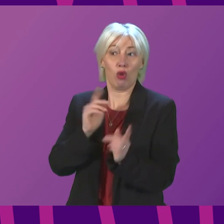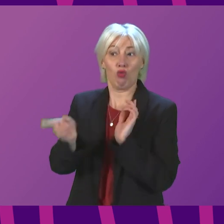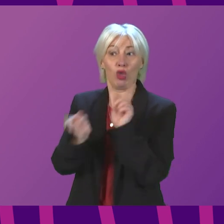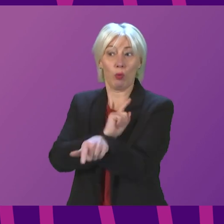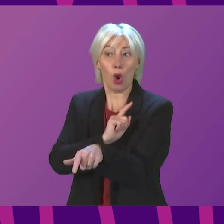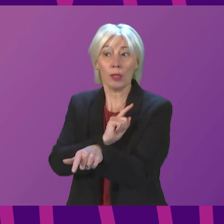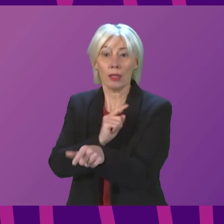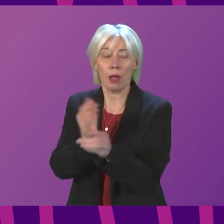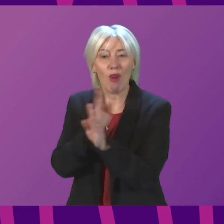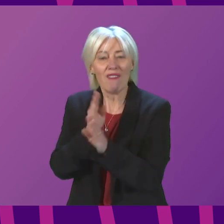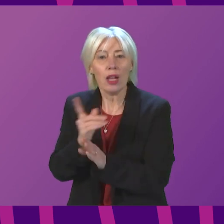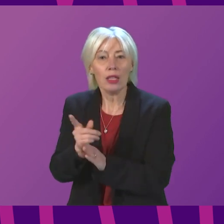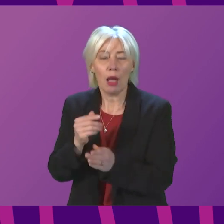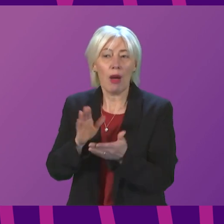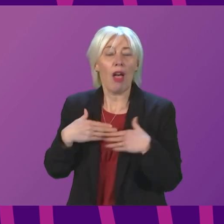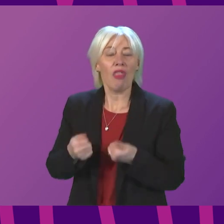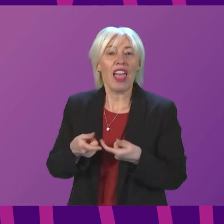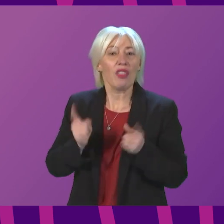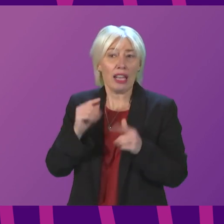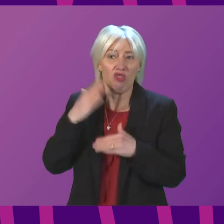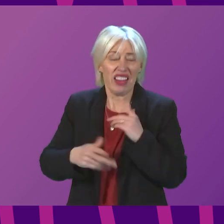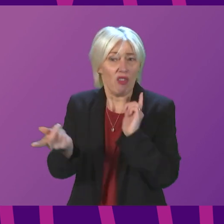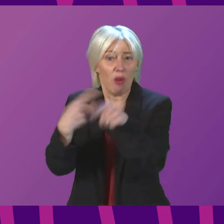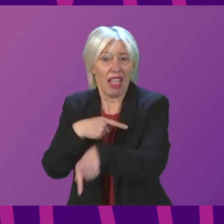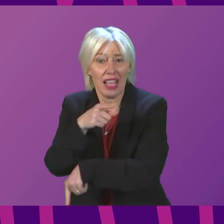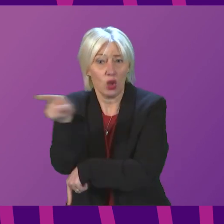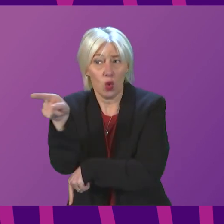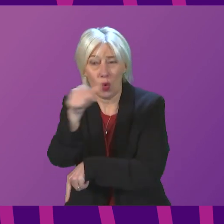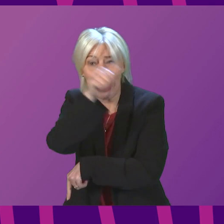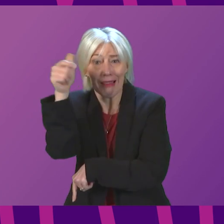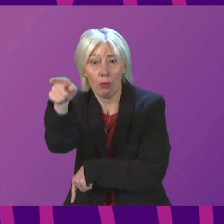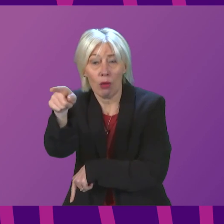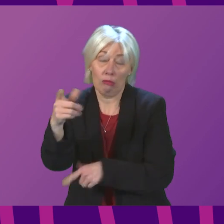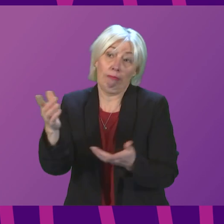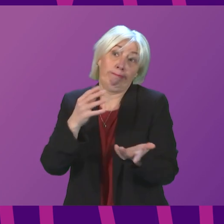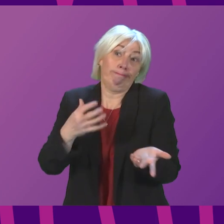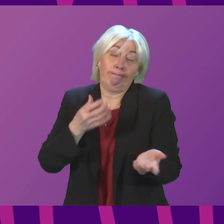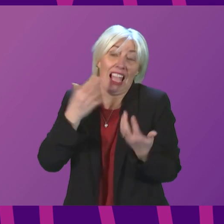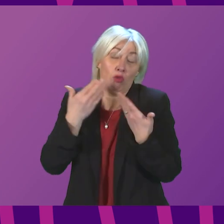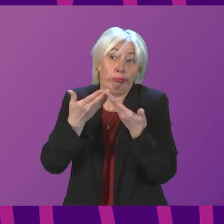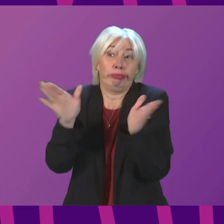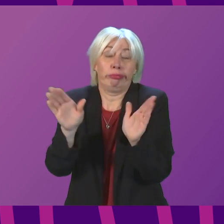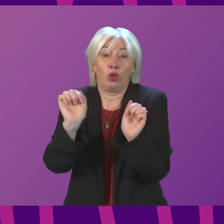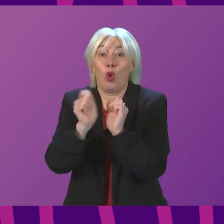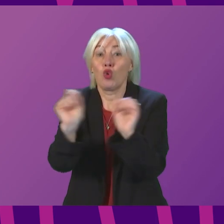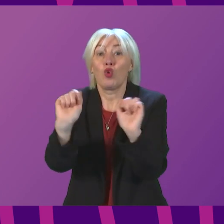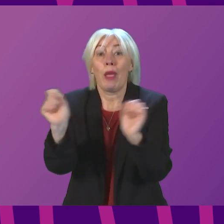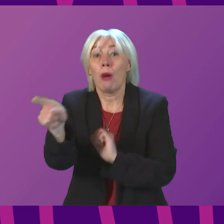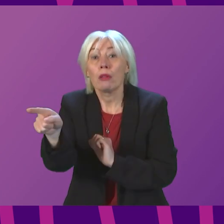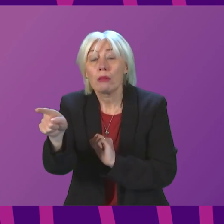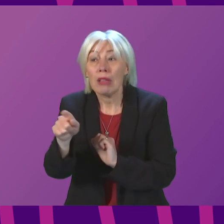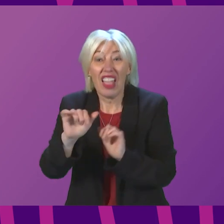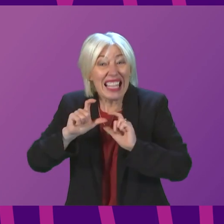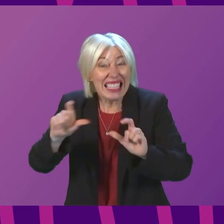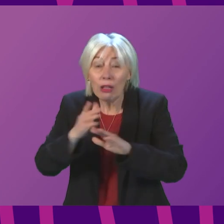When that did not happen, when the Health Secretary did not reply to these frontline experts, they went public in the local papers. When they still did not get